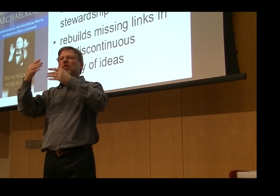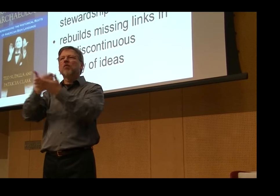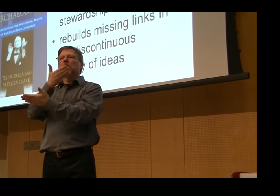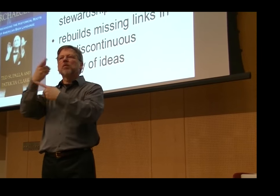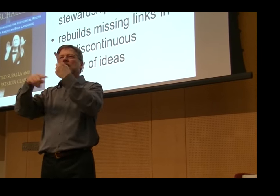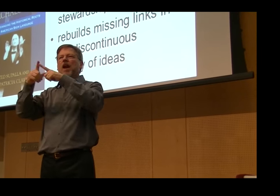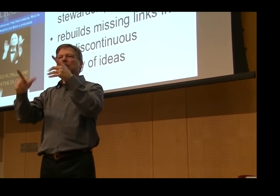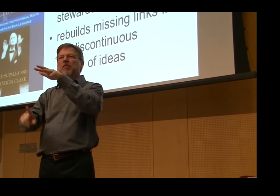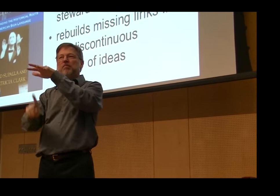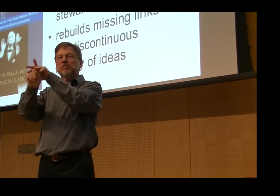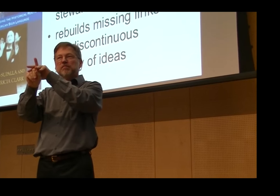Yes. Good question.